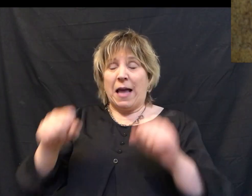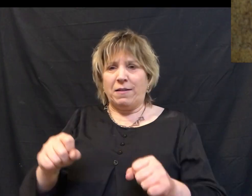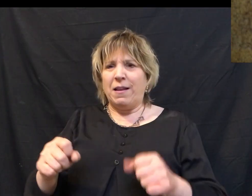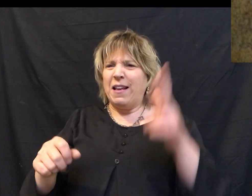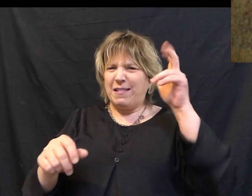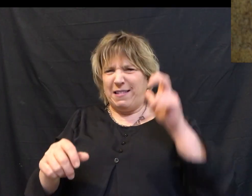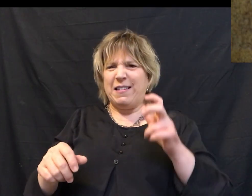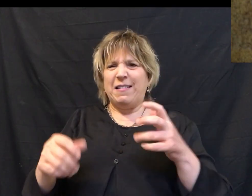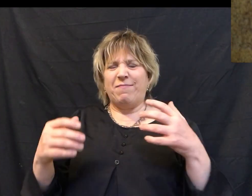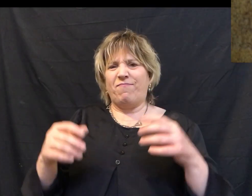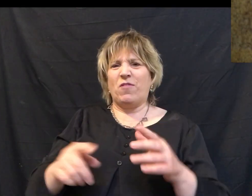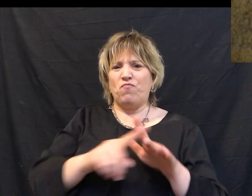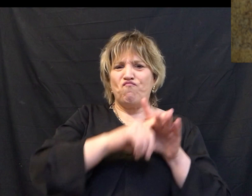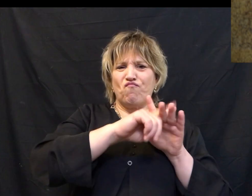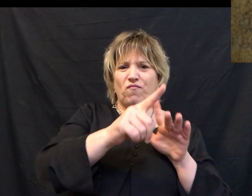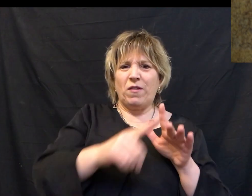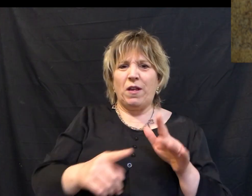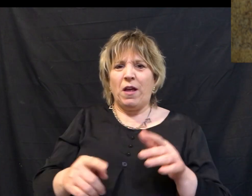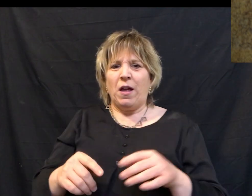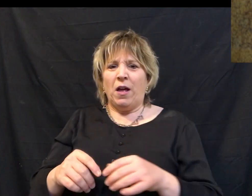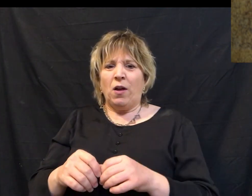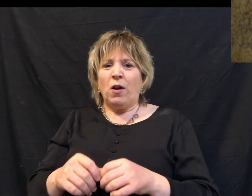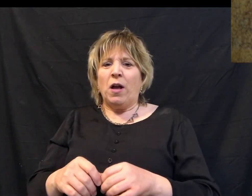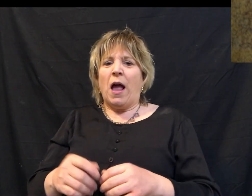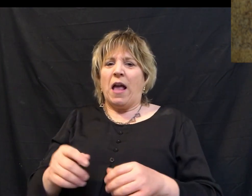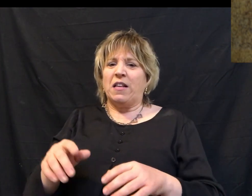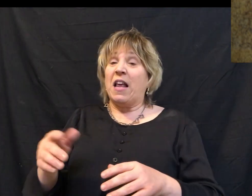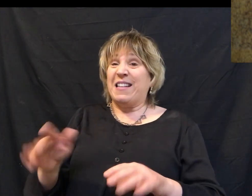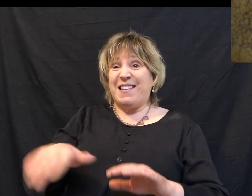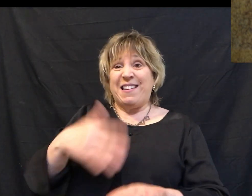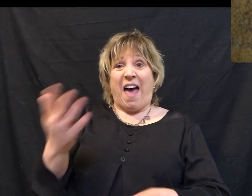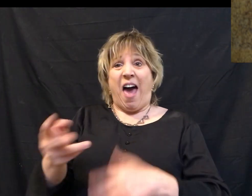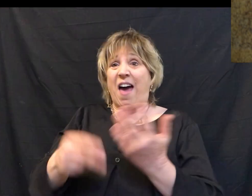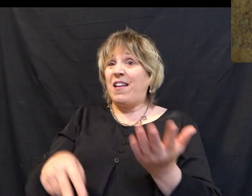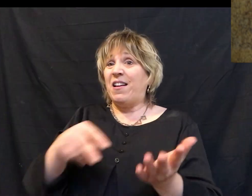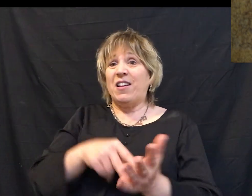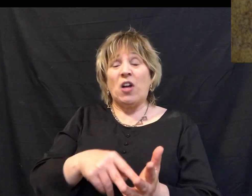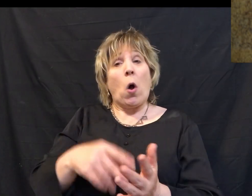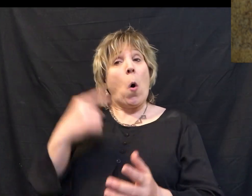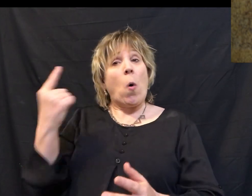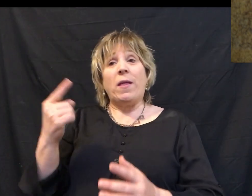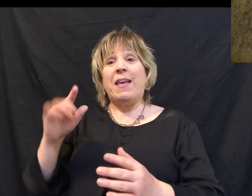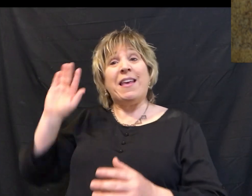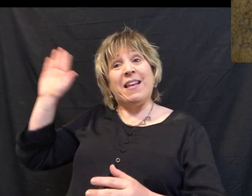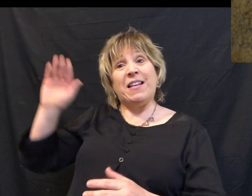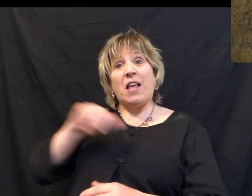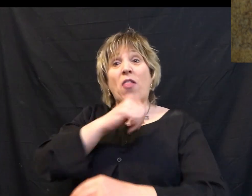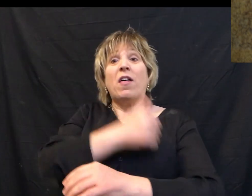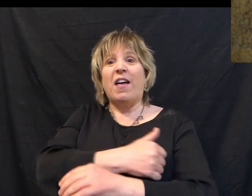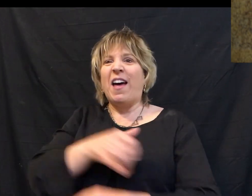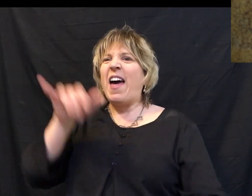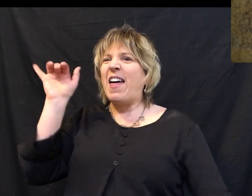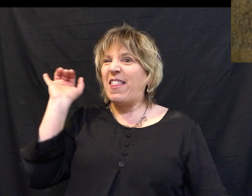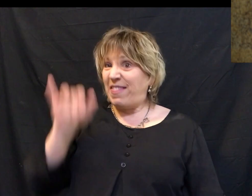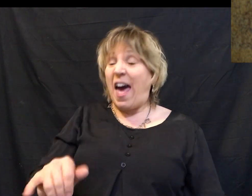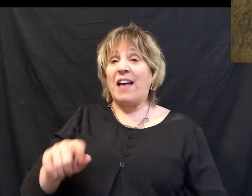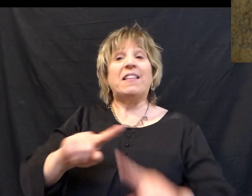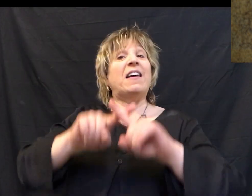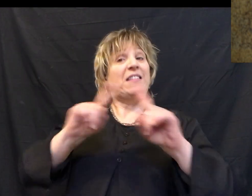into pigs, cause an unfruitful tree to dry up, and raise the dead just by his authority. You know what? That